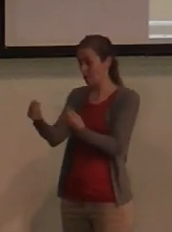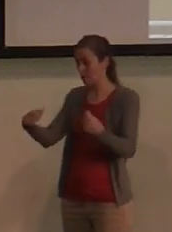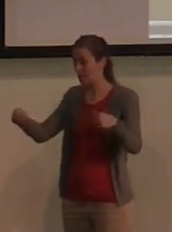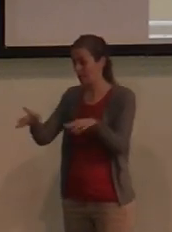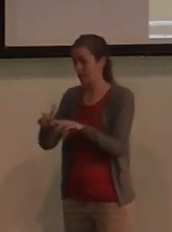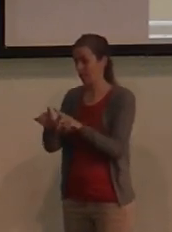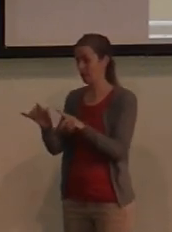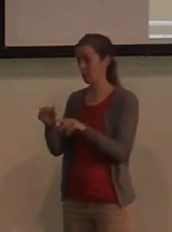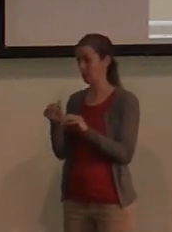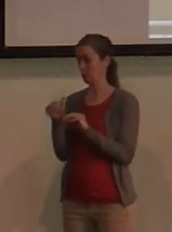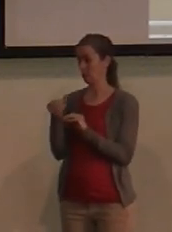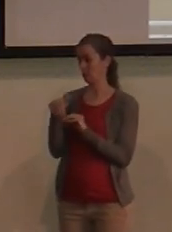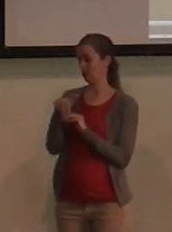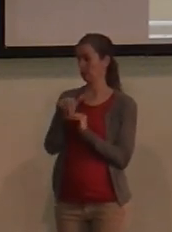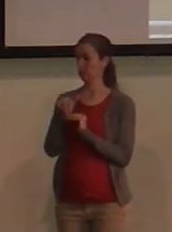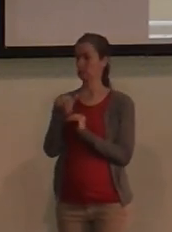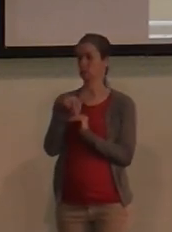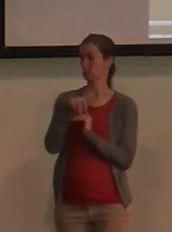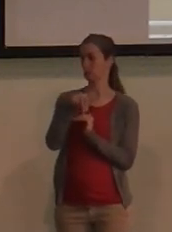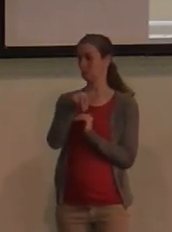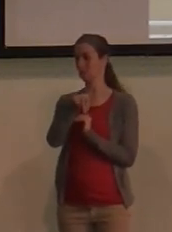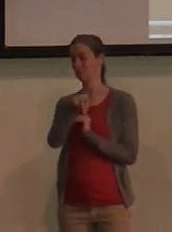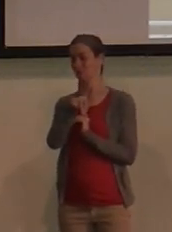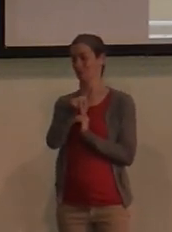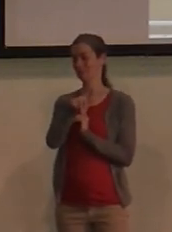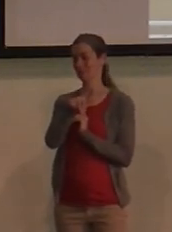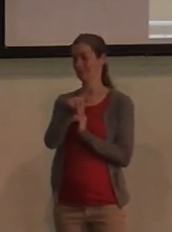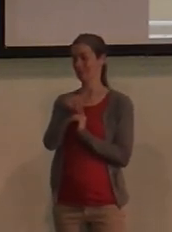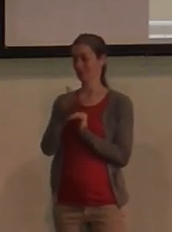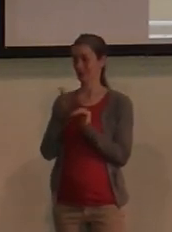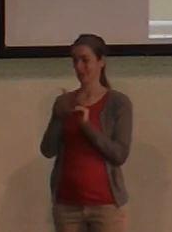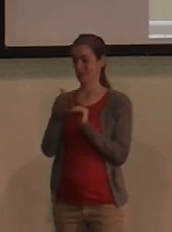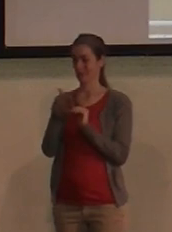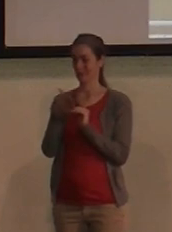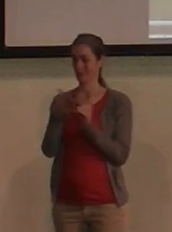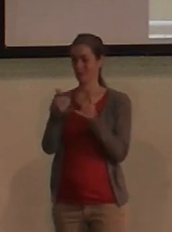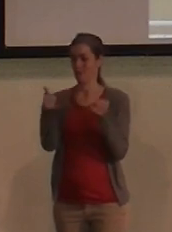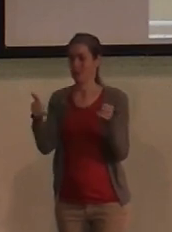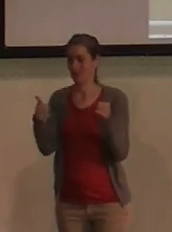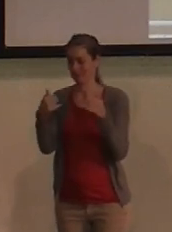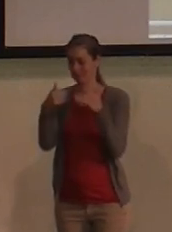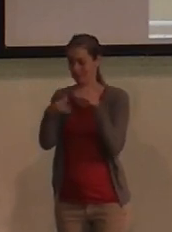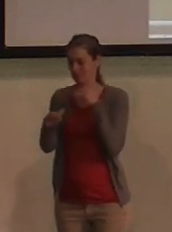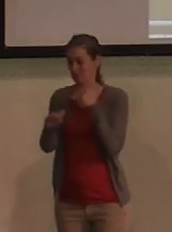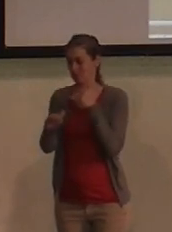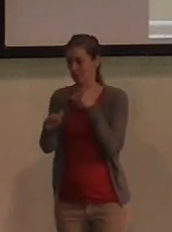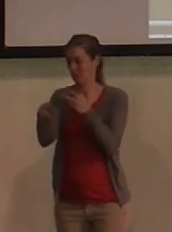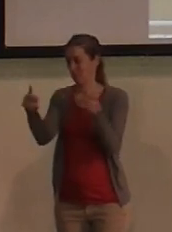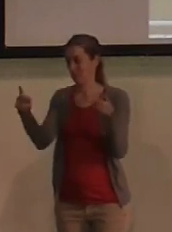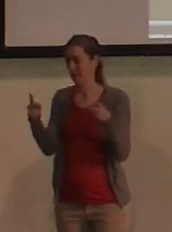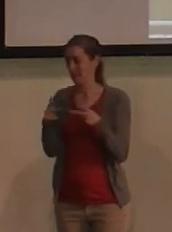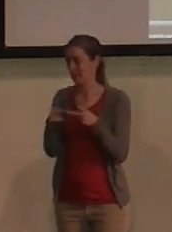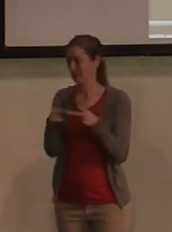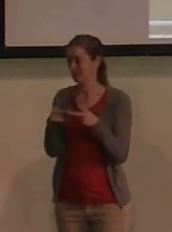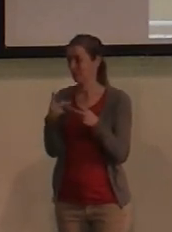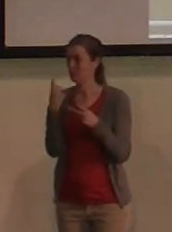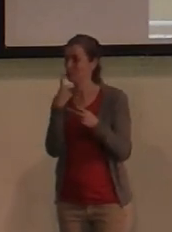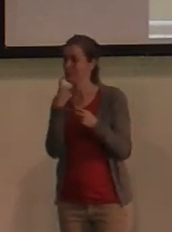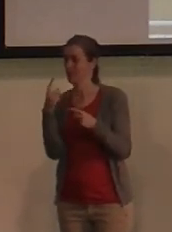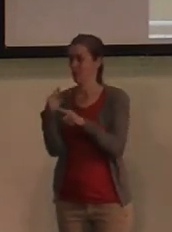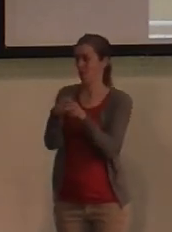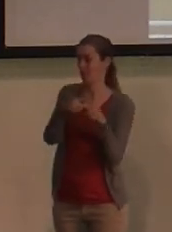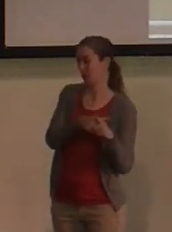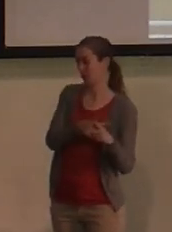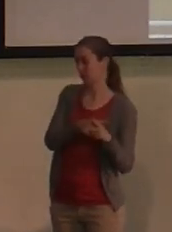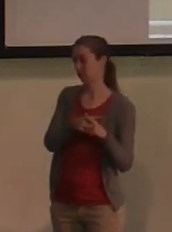walking around in you just cross a border and you're entering into places where there's been recent conflict.